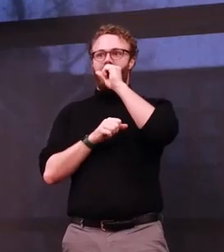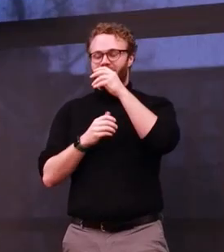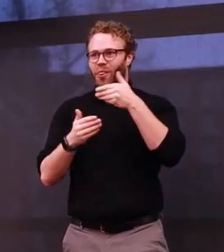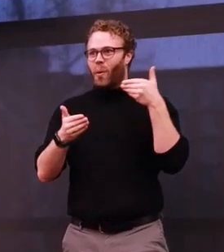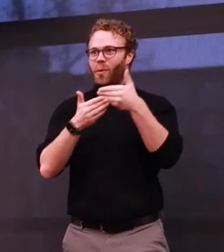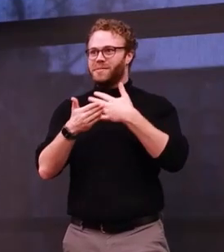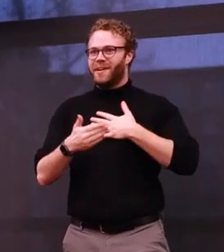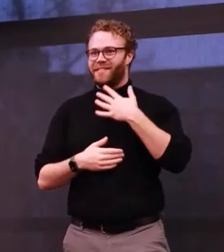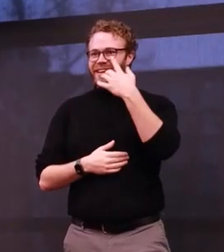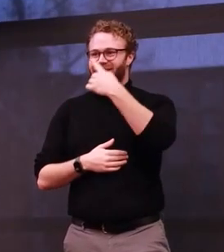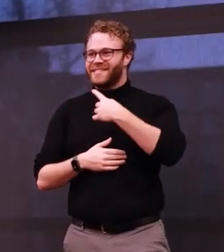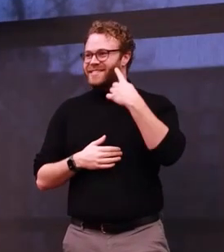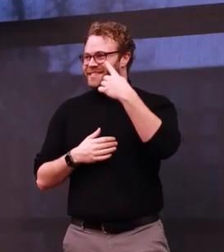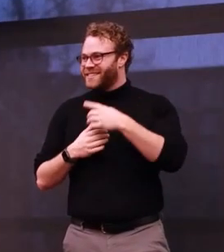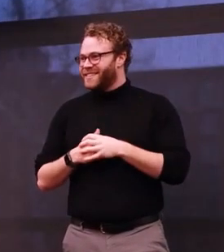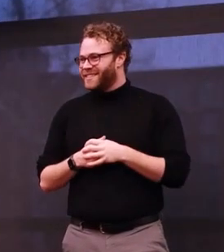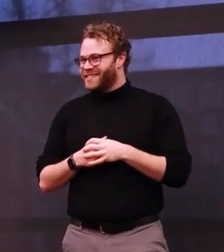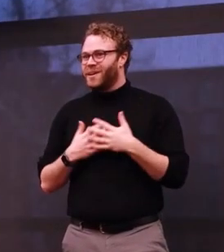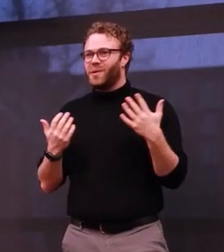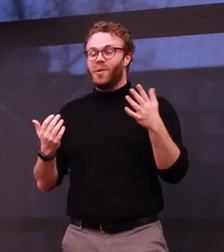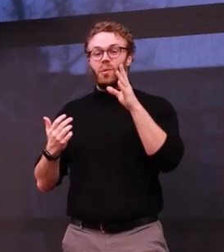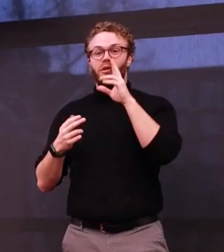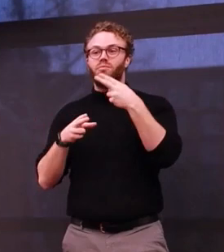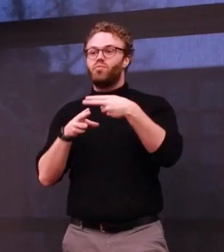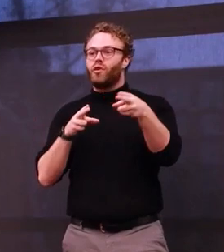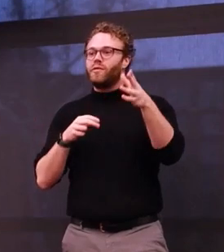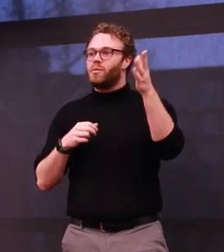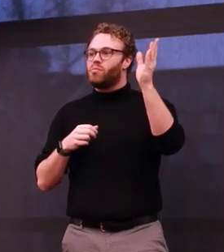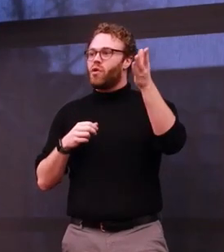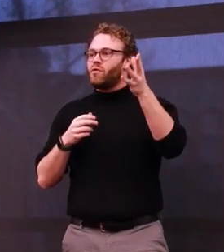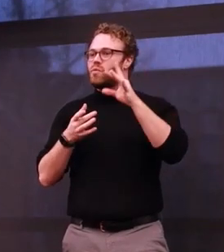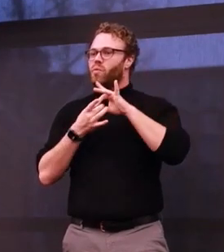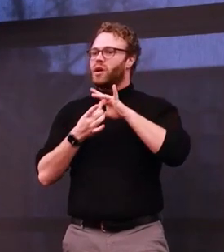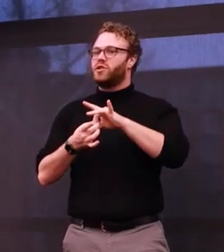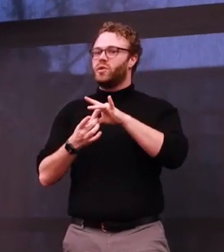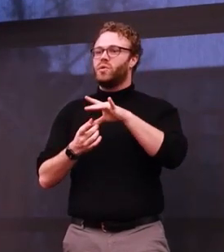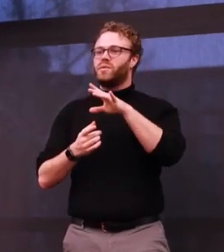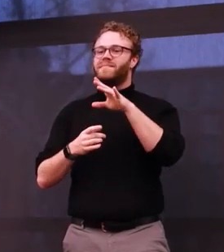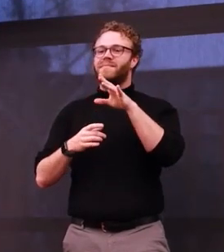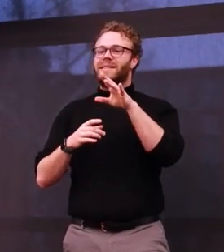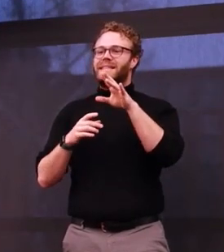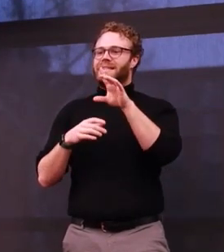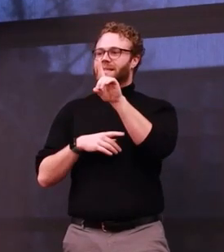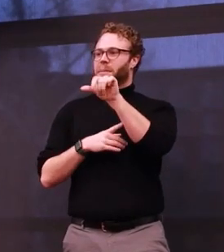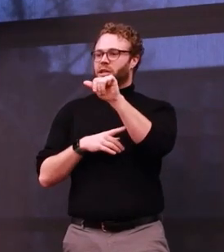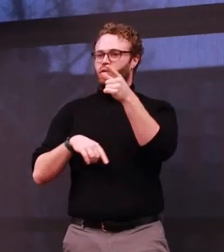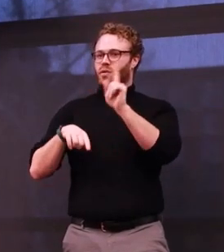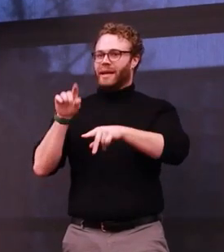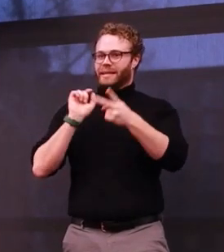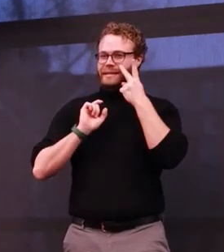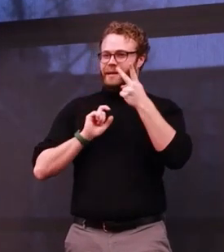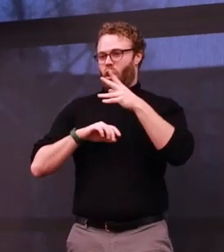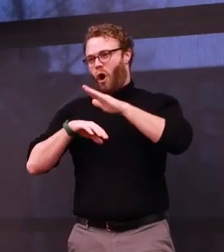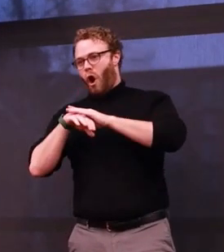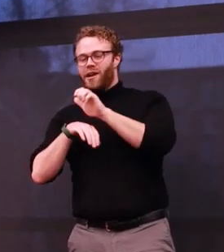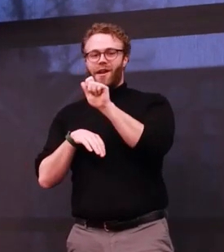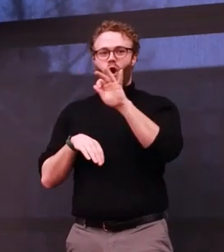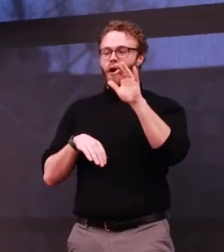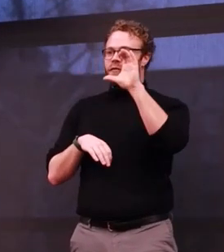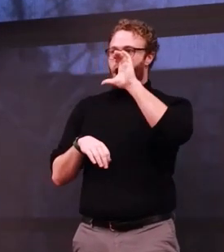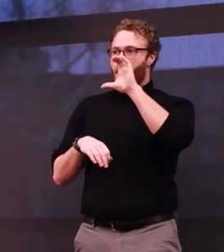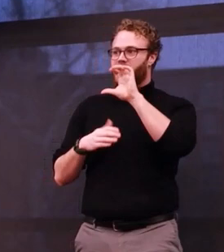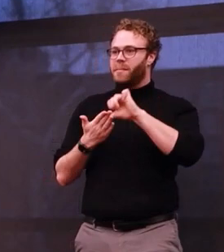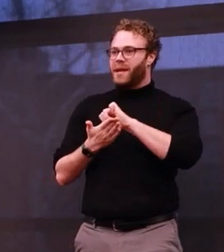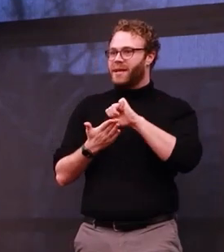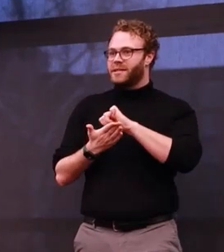So I am giving a short talk on invisible disabilities on and off the comments page, and I just